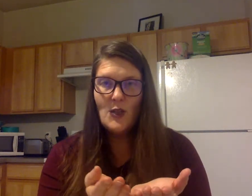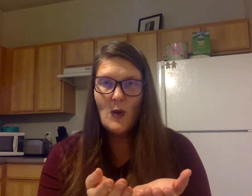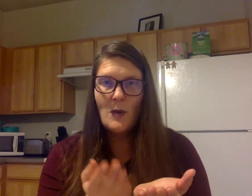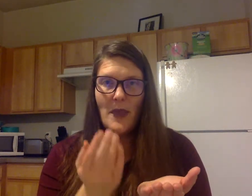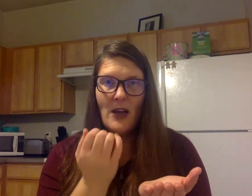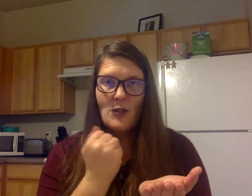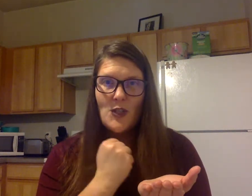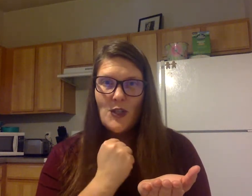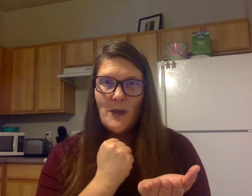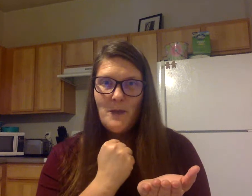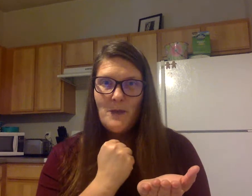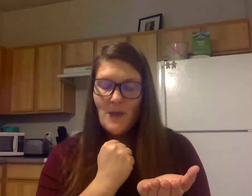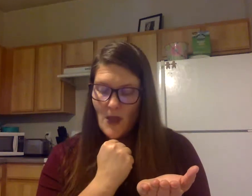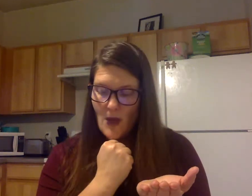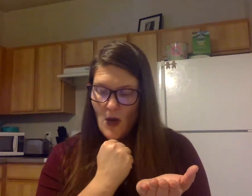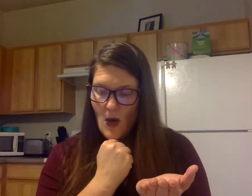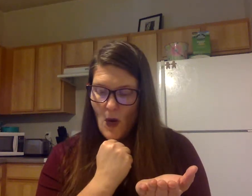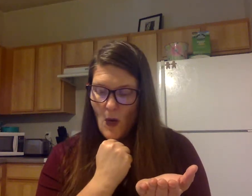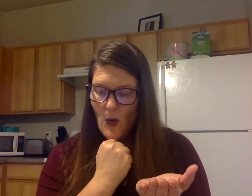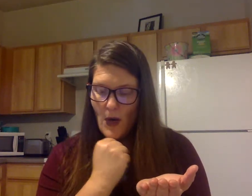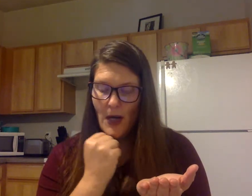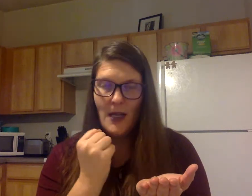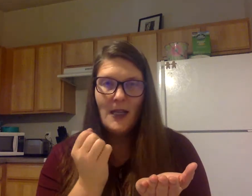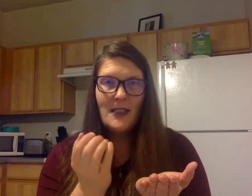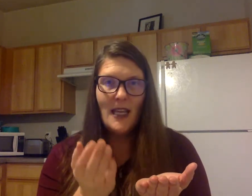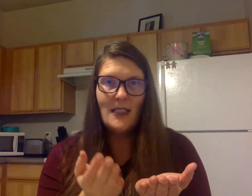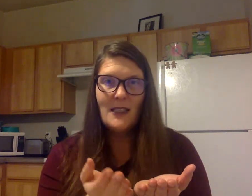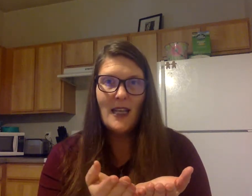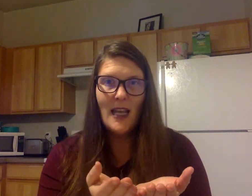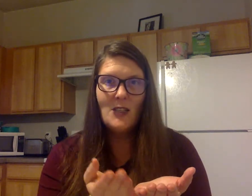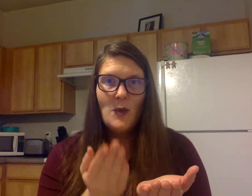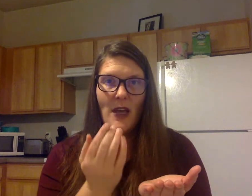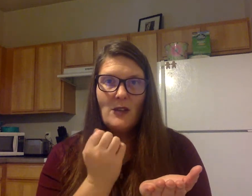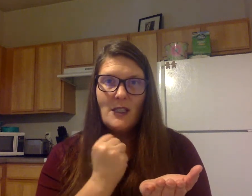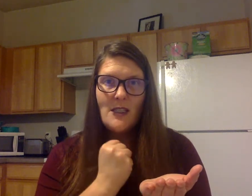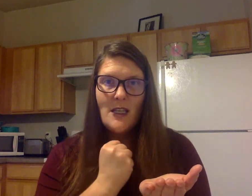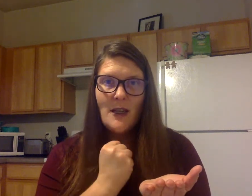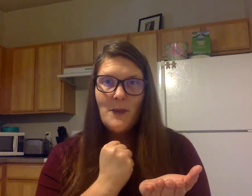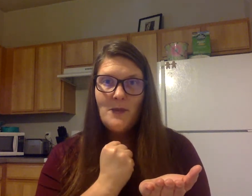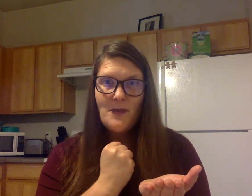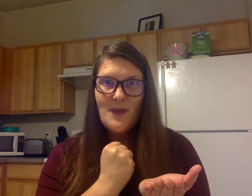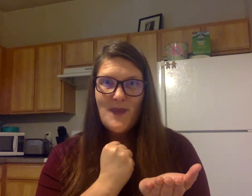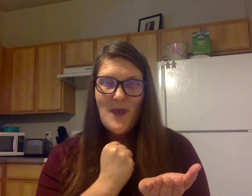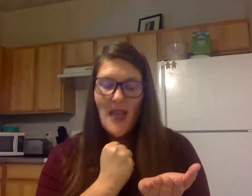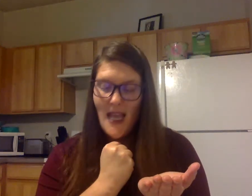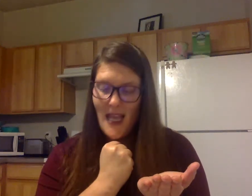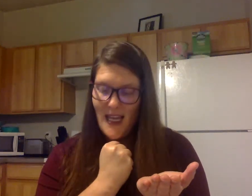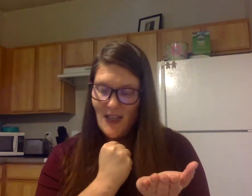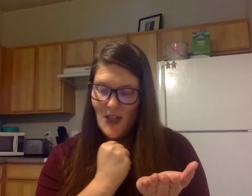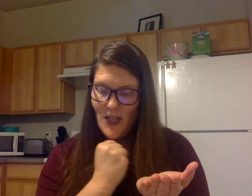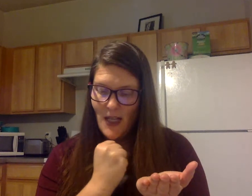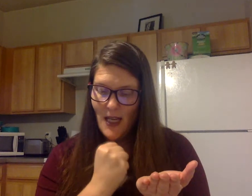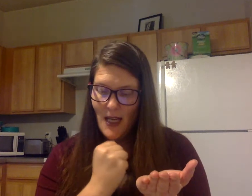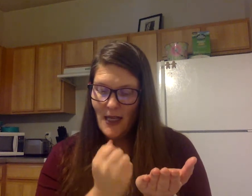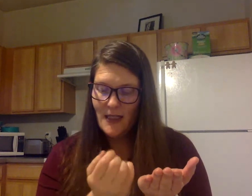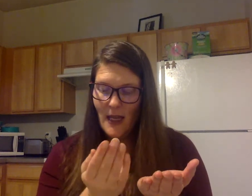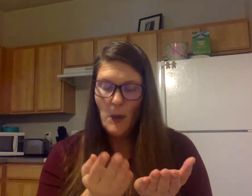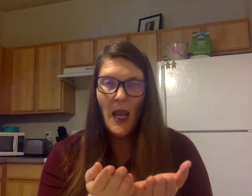shore without sh, art. or. Say stage without st, age. Say